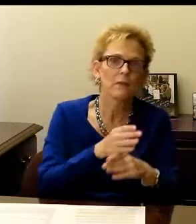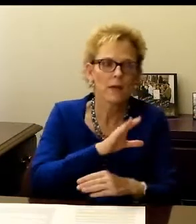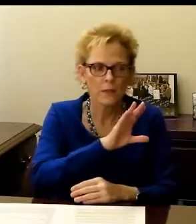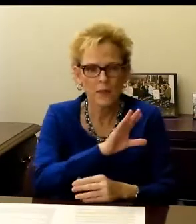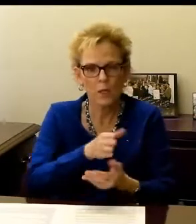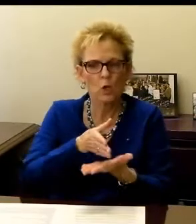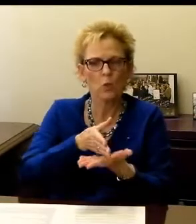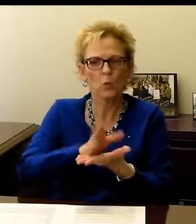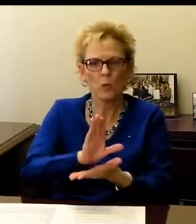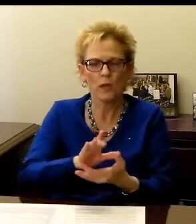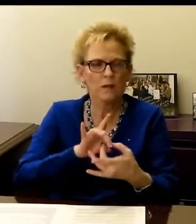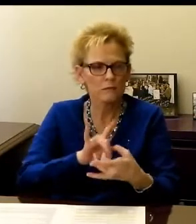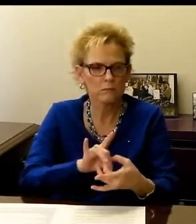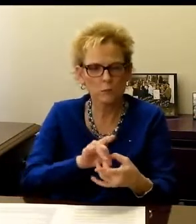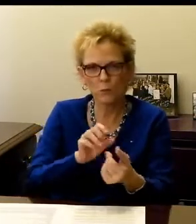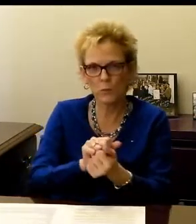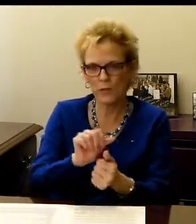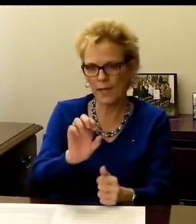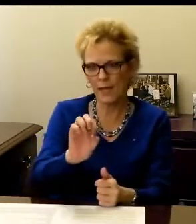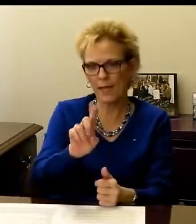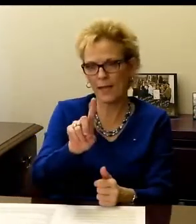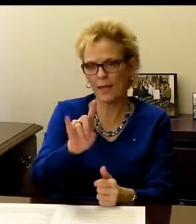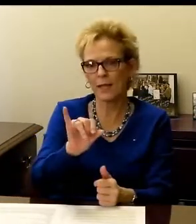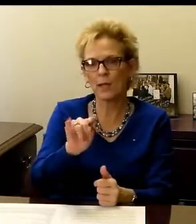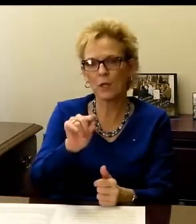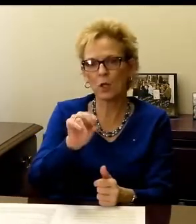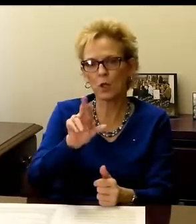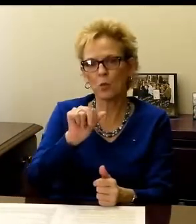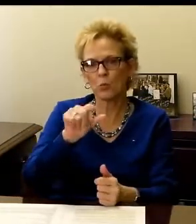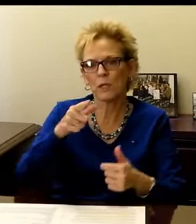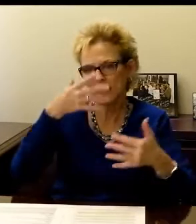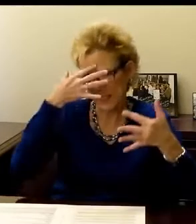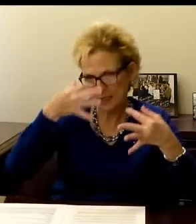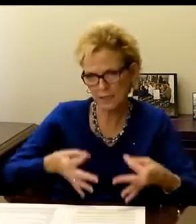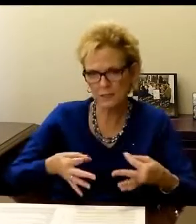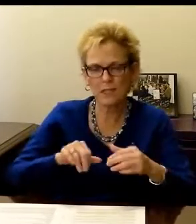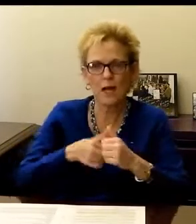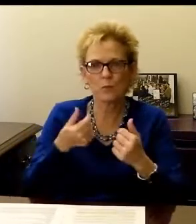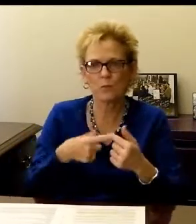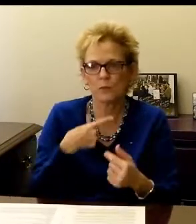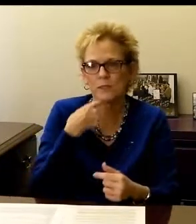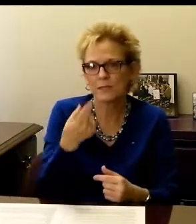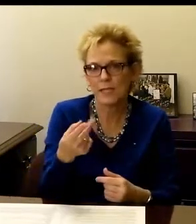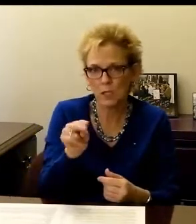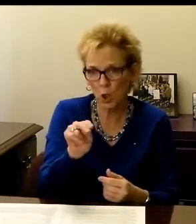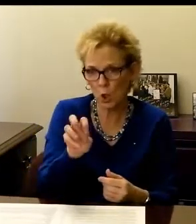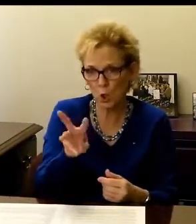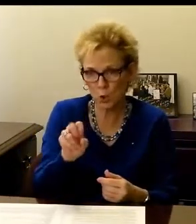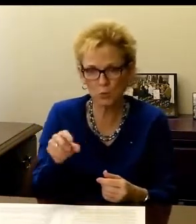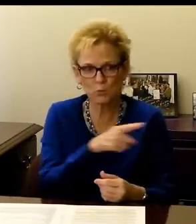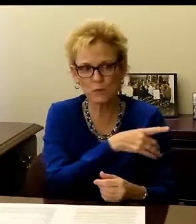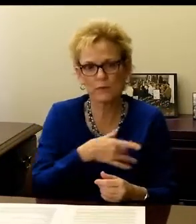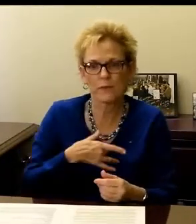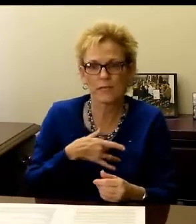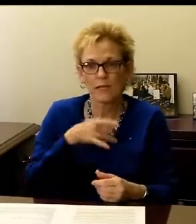And lastly, we are interfering with their rights with editorial decisions on how they report the news.